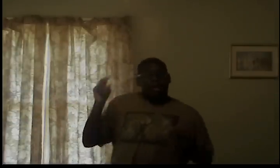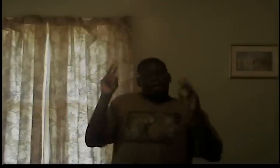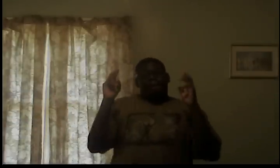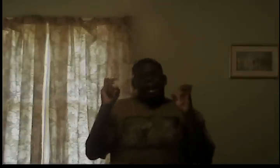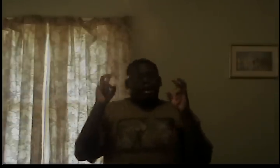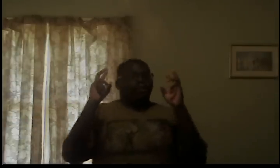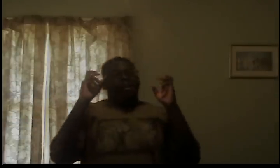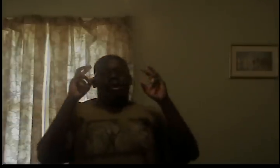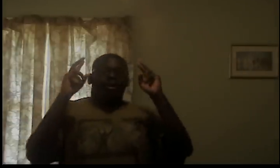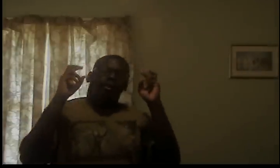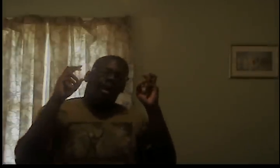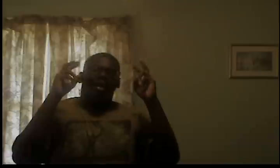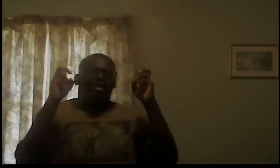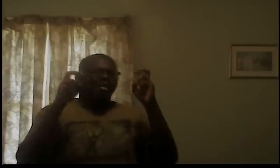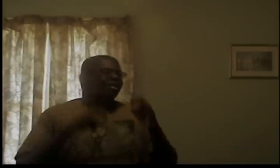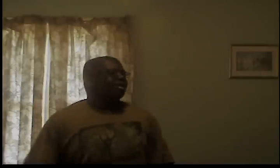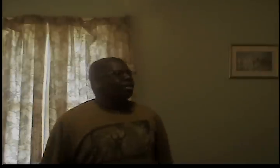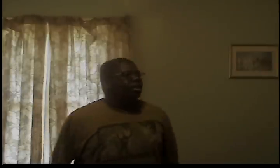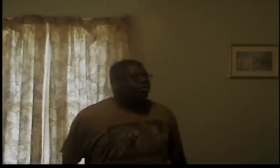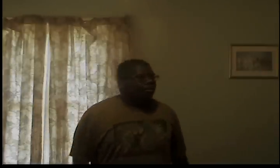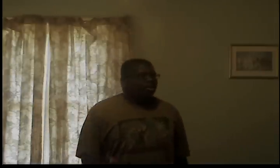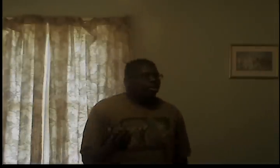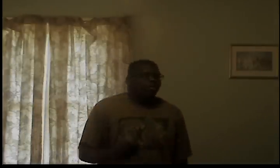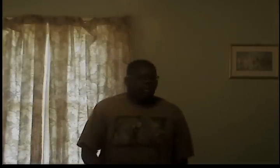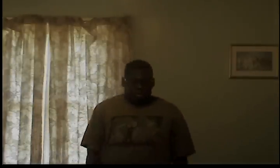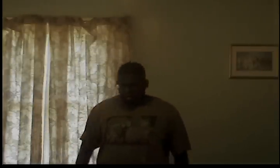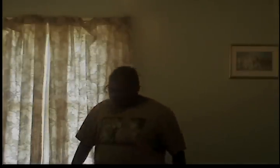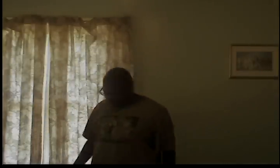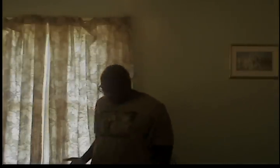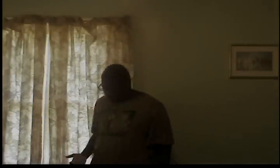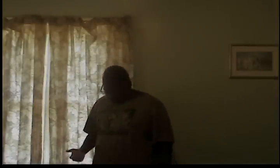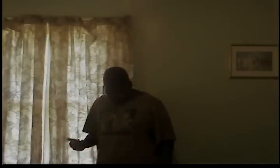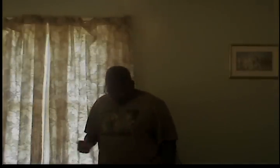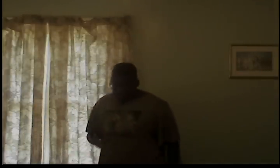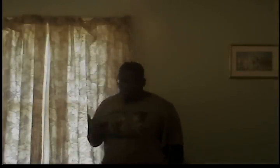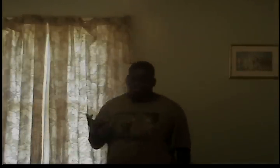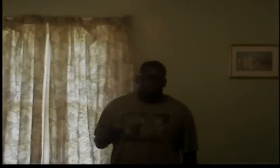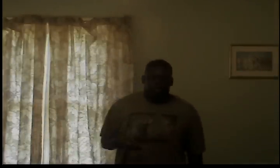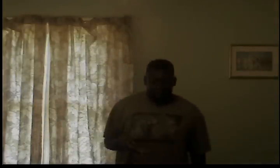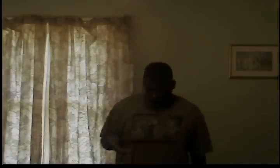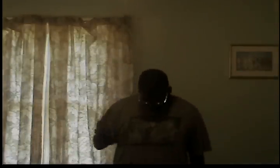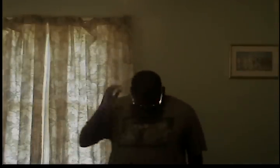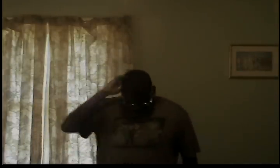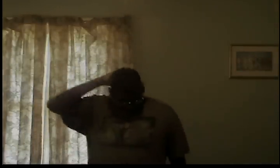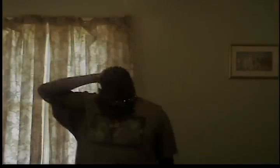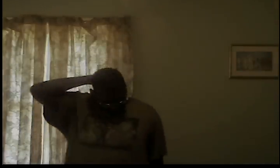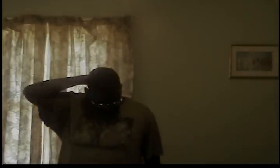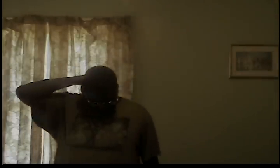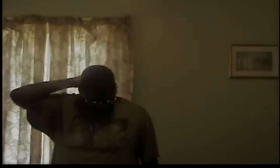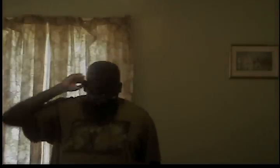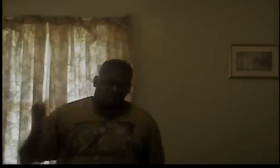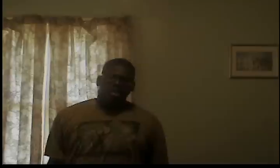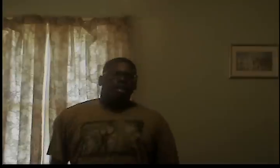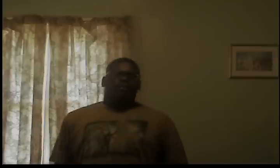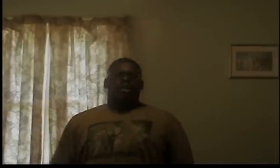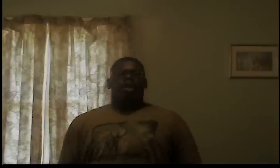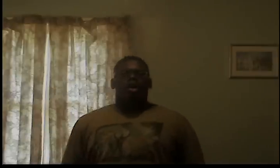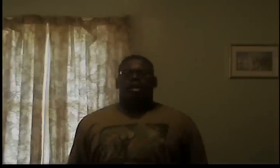bad about Aquinas which is the name of my school but still my old school anyway and that's retarded